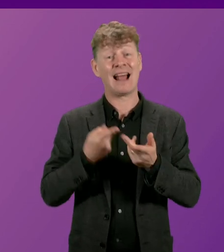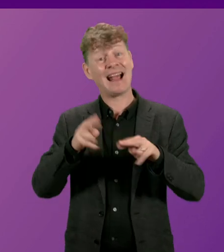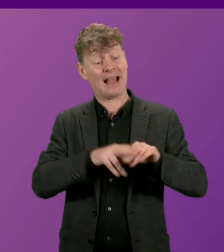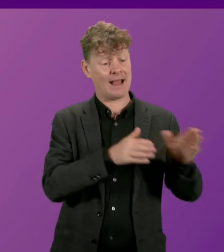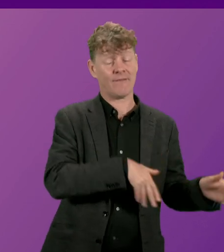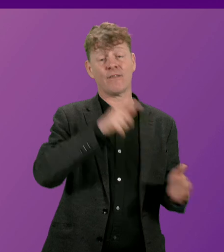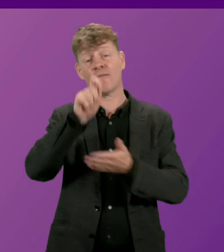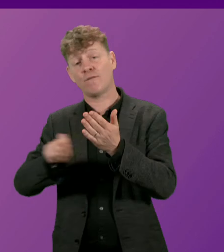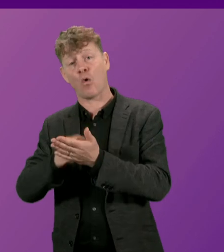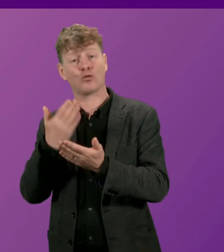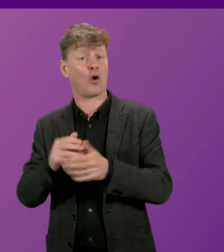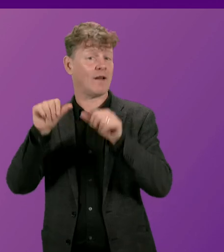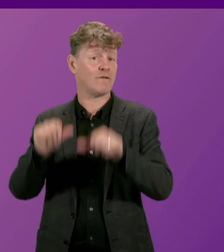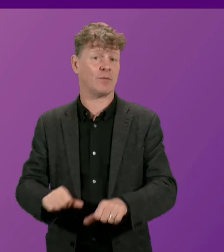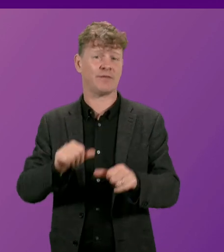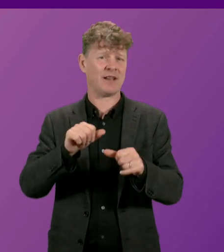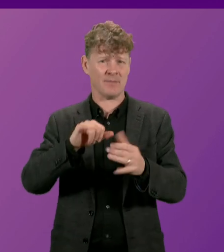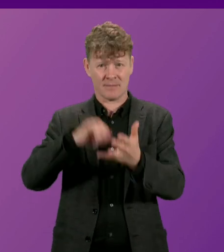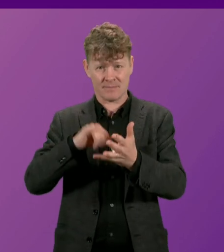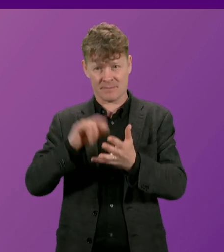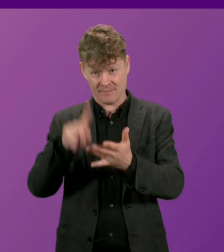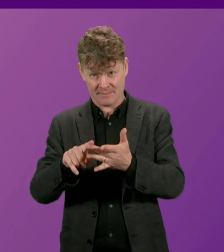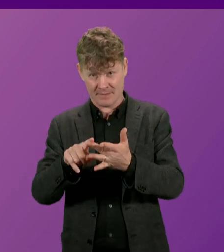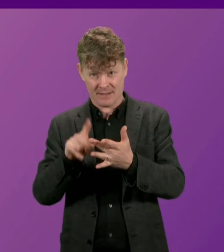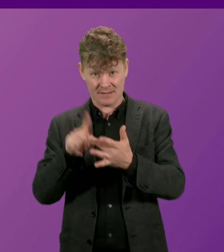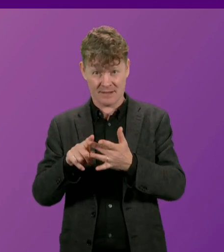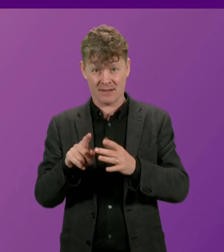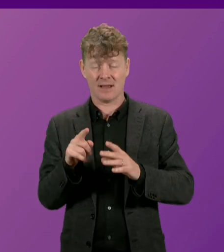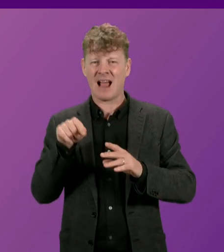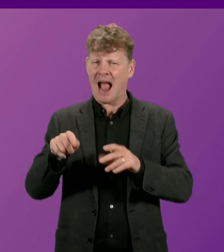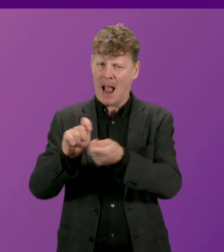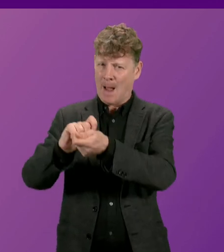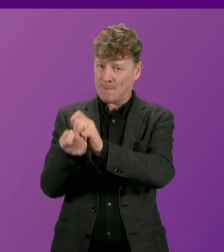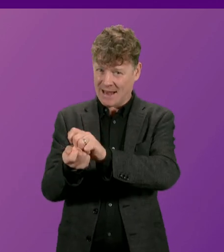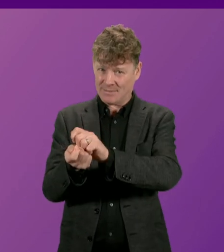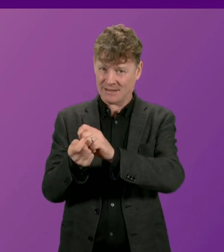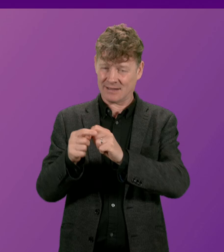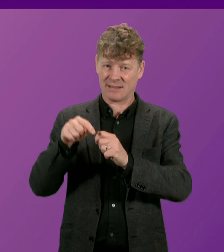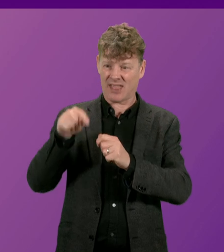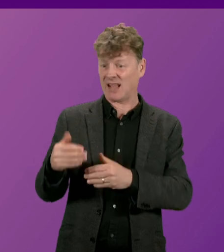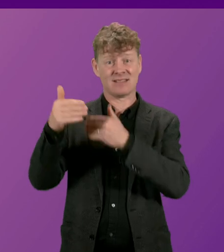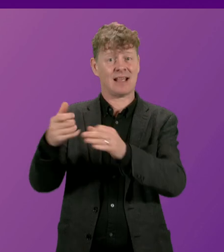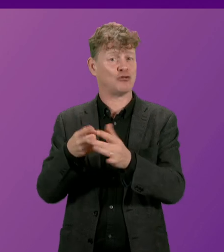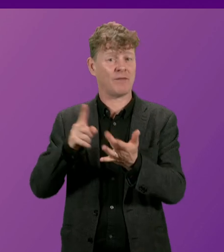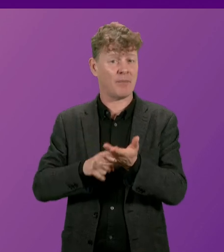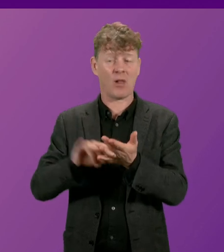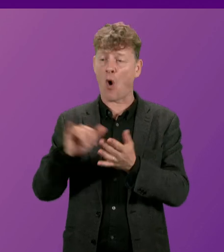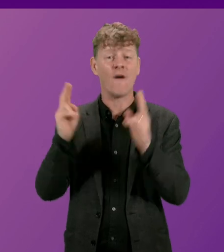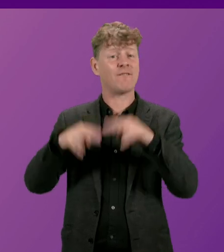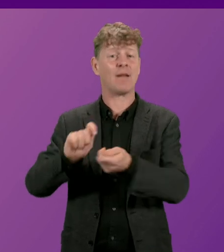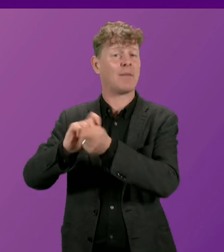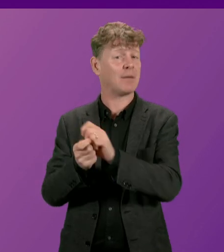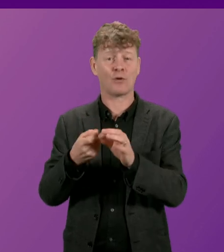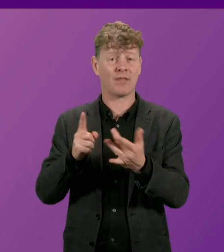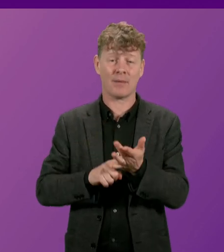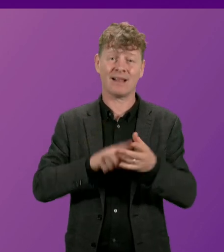affirmative SSI, an LCM, an amendment at stage three of a bill or even the final vote of the bill itself, the Deputy